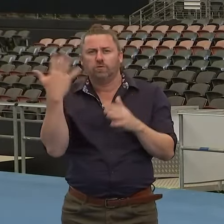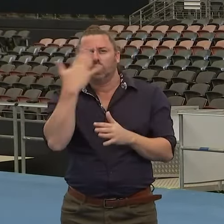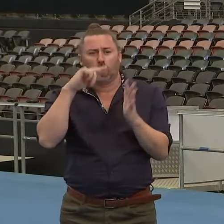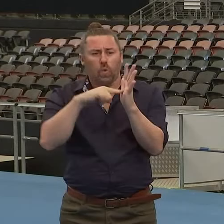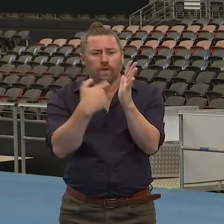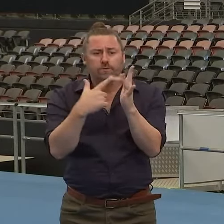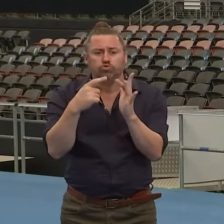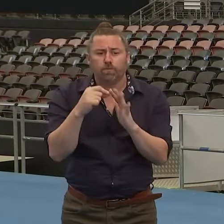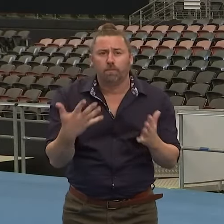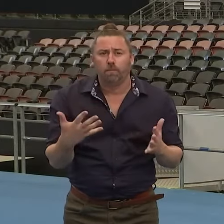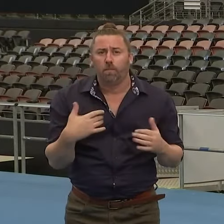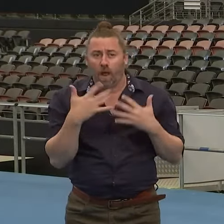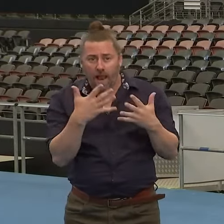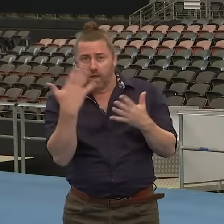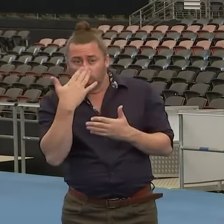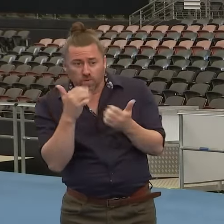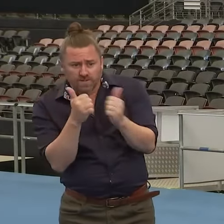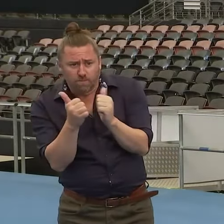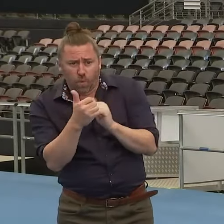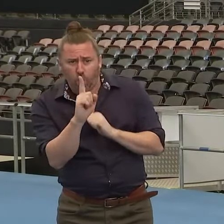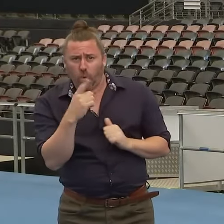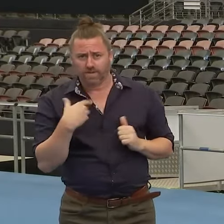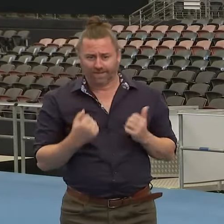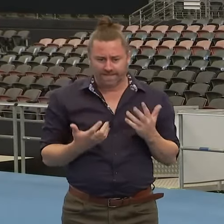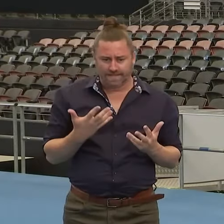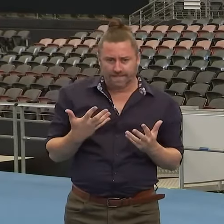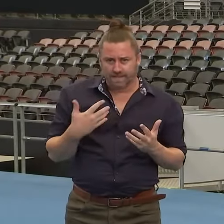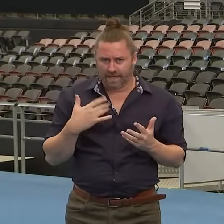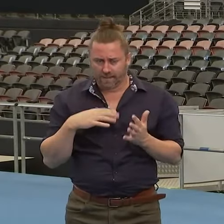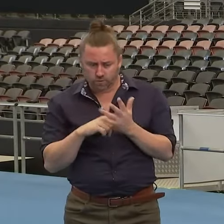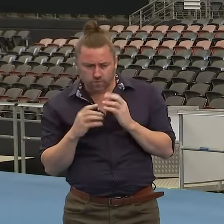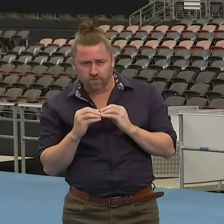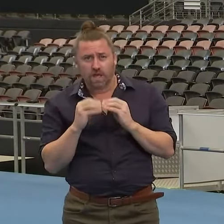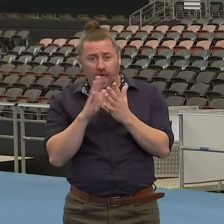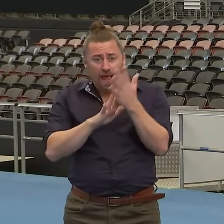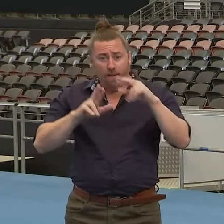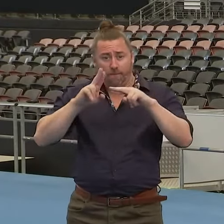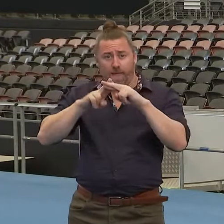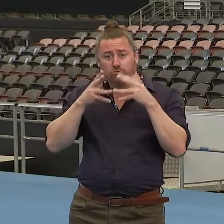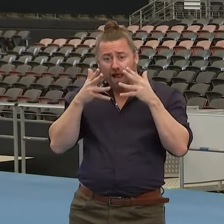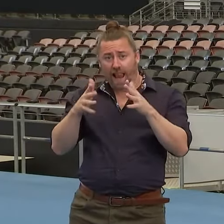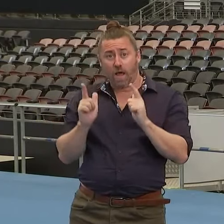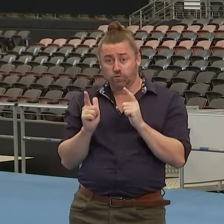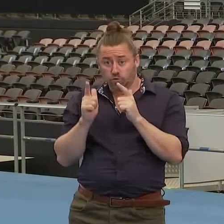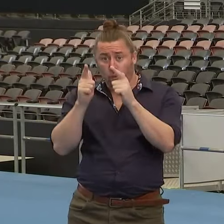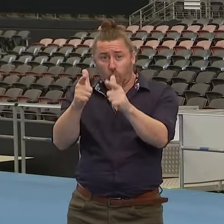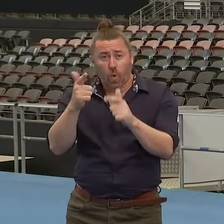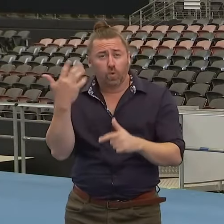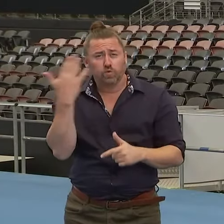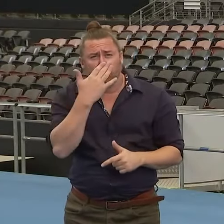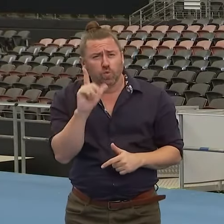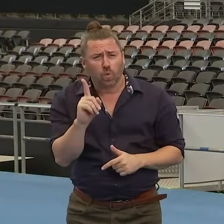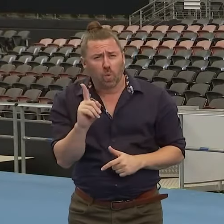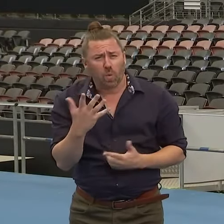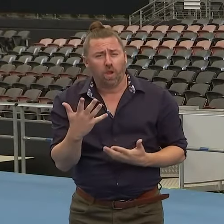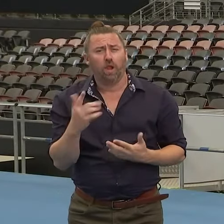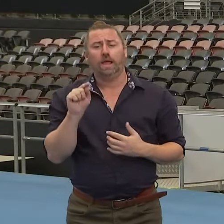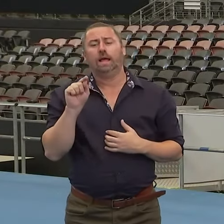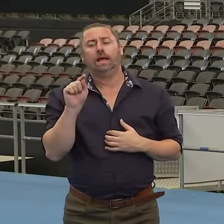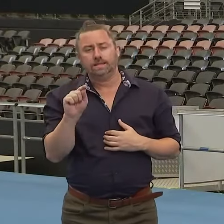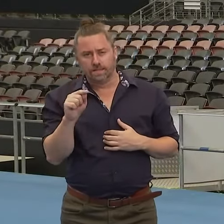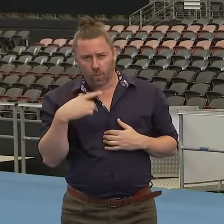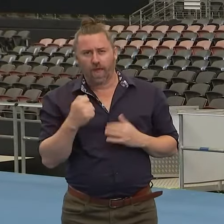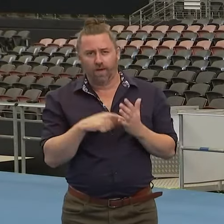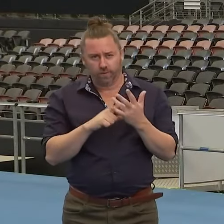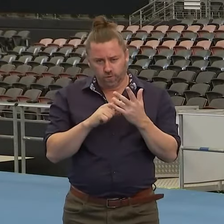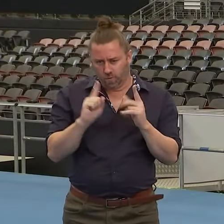Do we allow sporting events? Do we allow parents onto sites? Those kind of things were the refining that we were doing